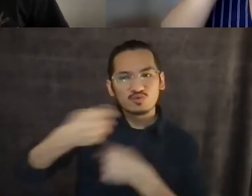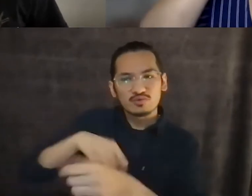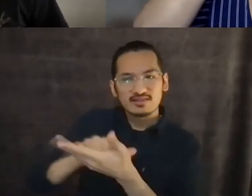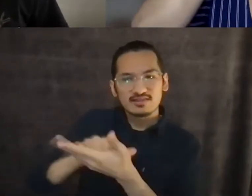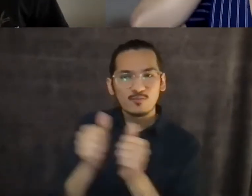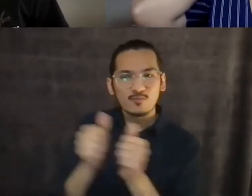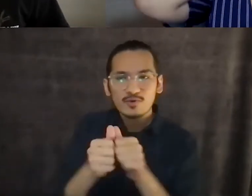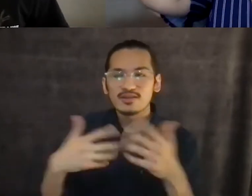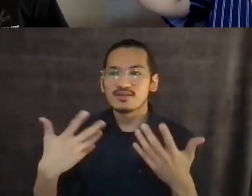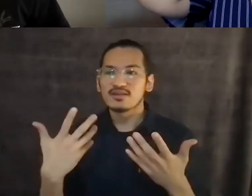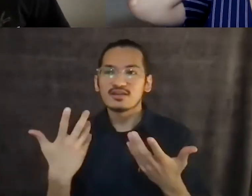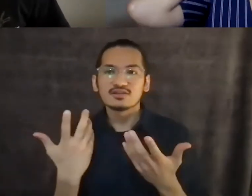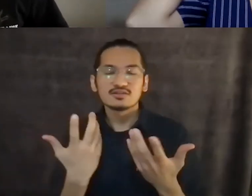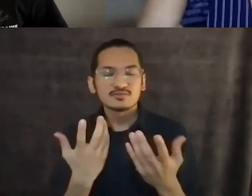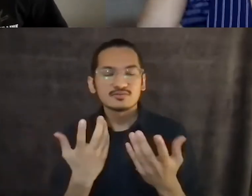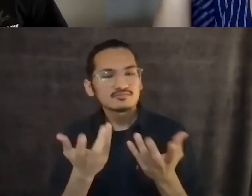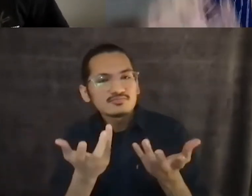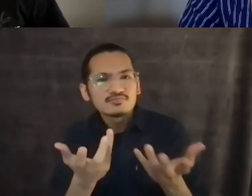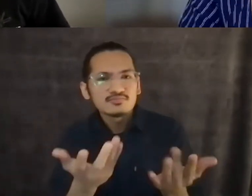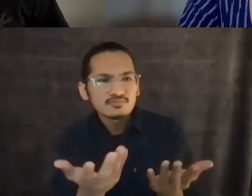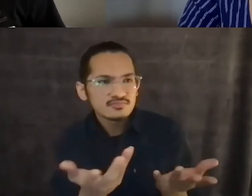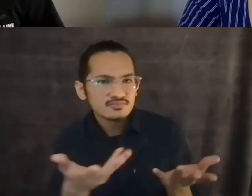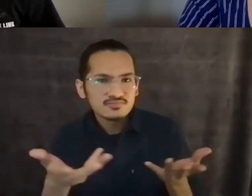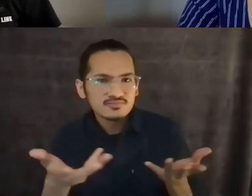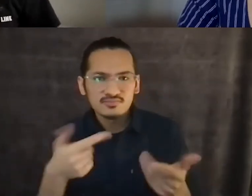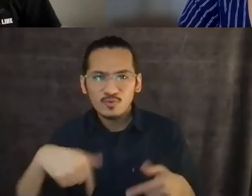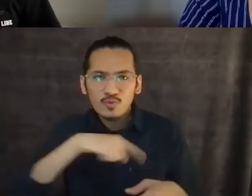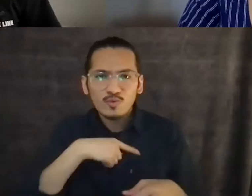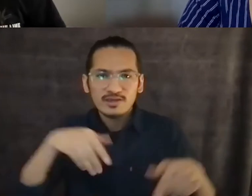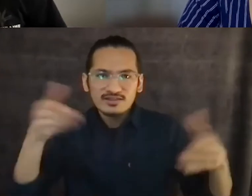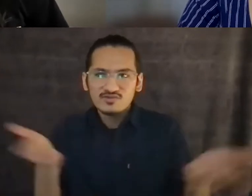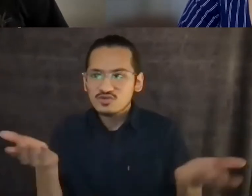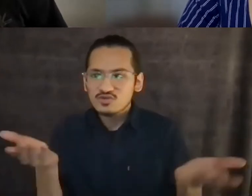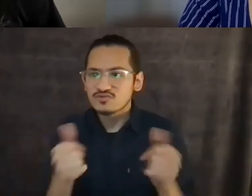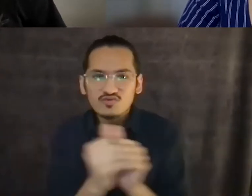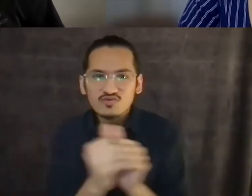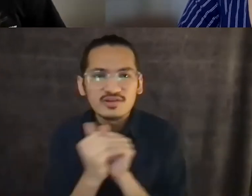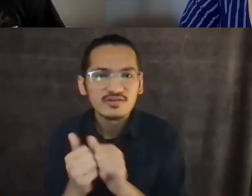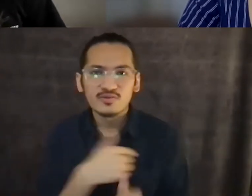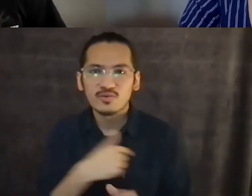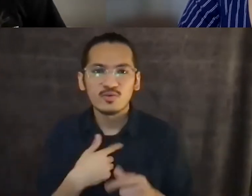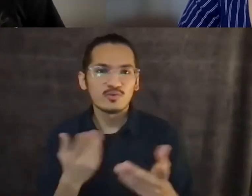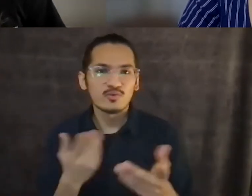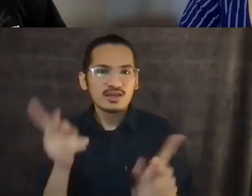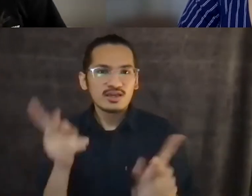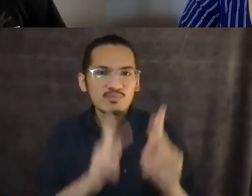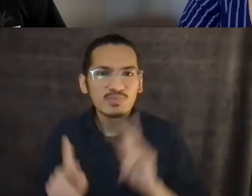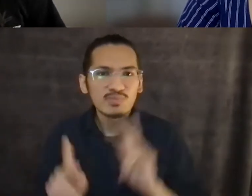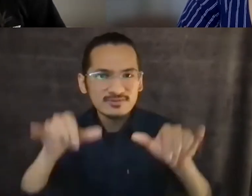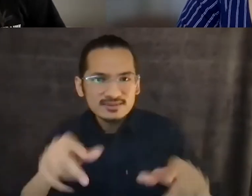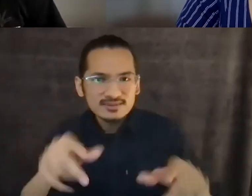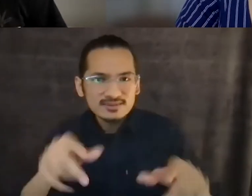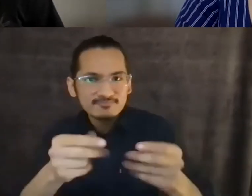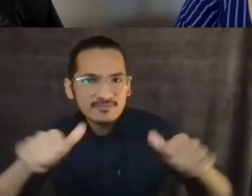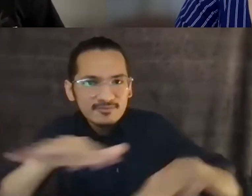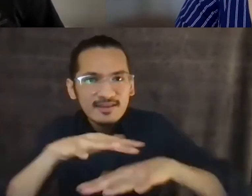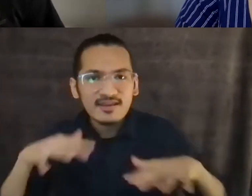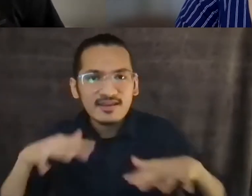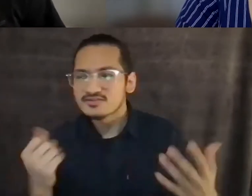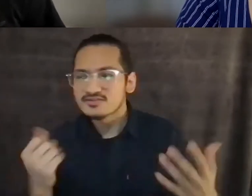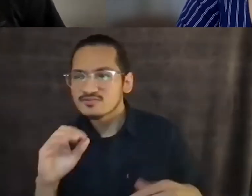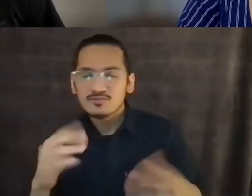Hawaiians. That's like the, that's the people of connection. That's the, the umbilical cord, the center.